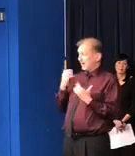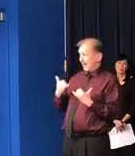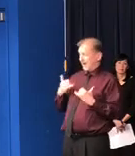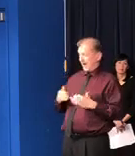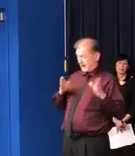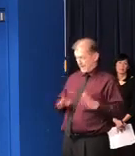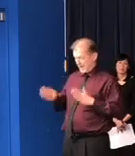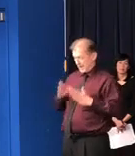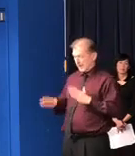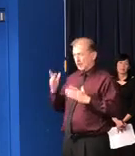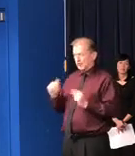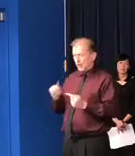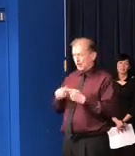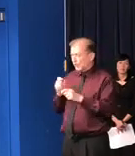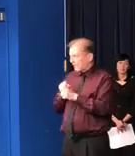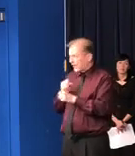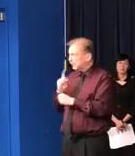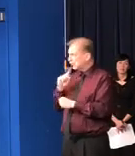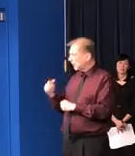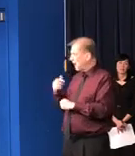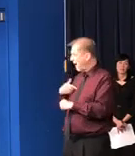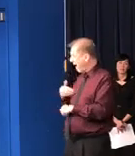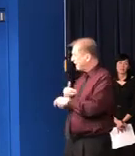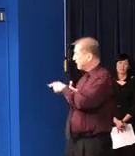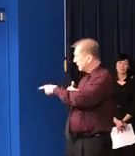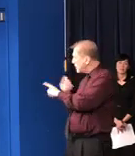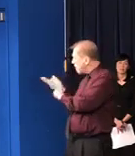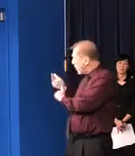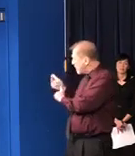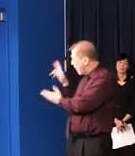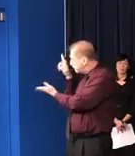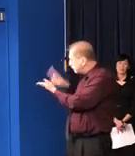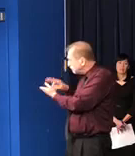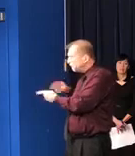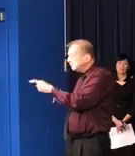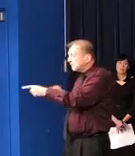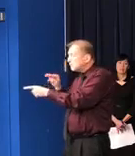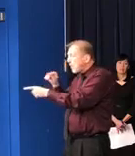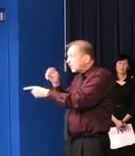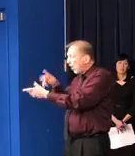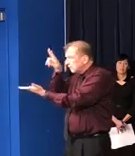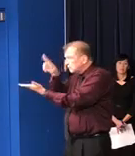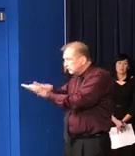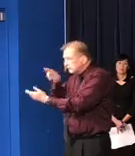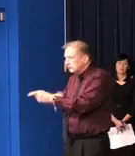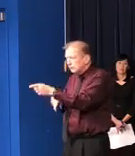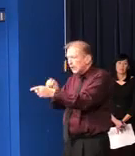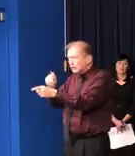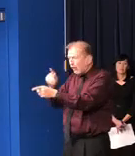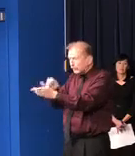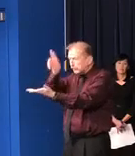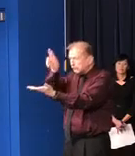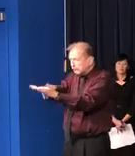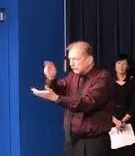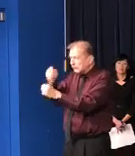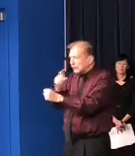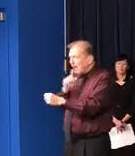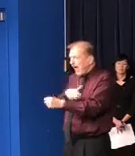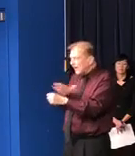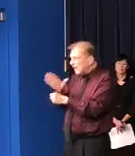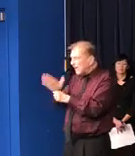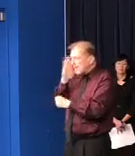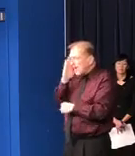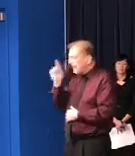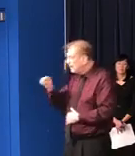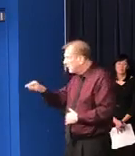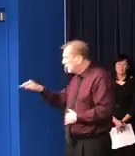provide, we're contracting with hotels, motels, other shelters to expand capacity across the state,